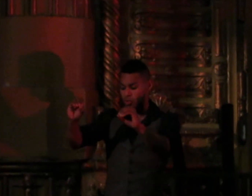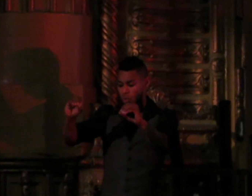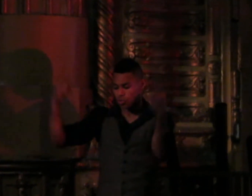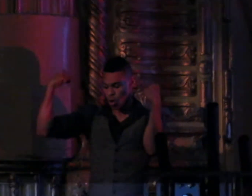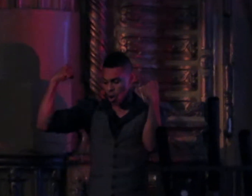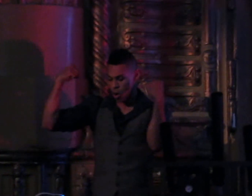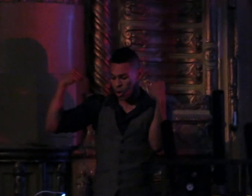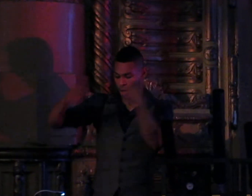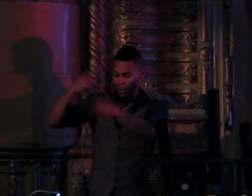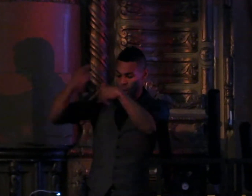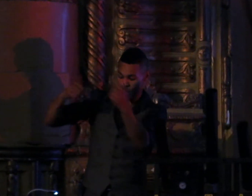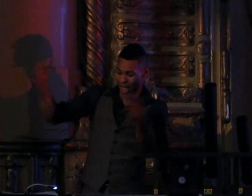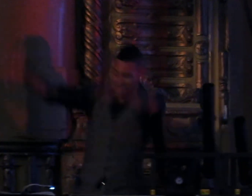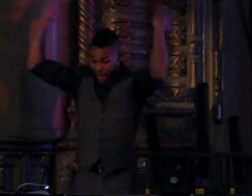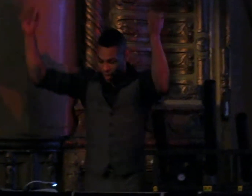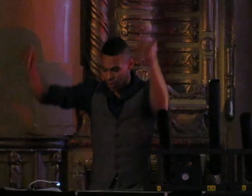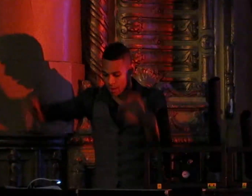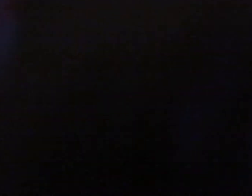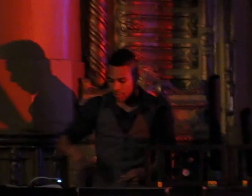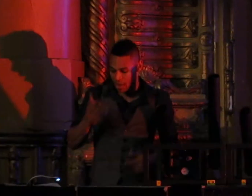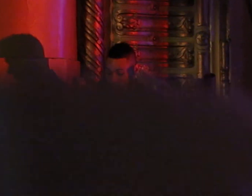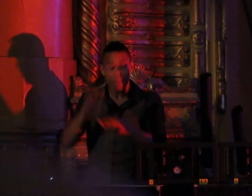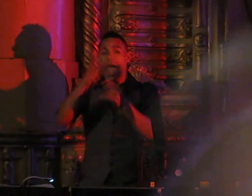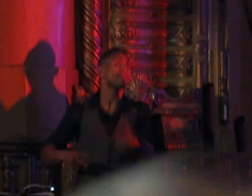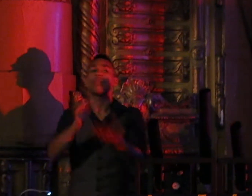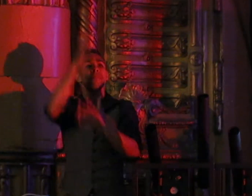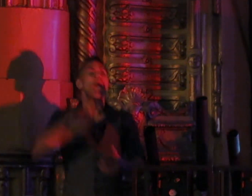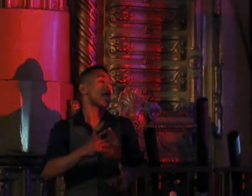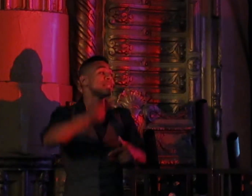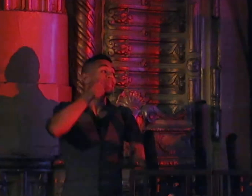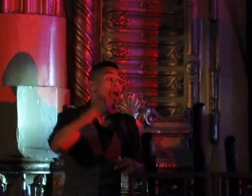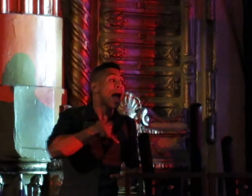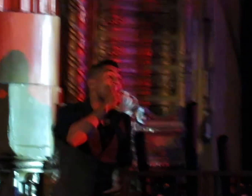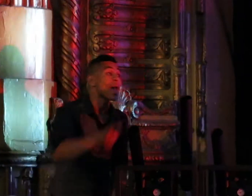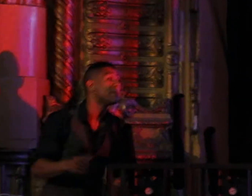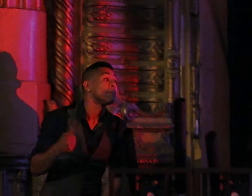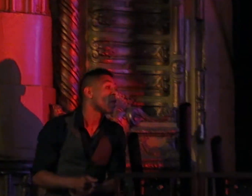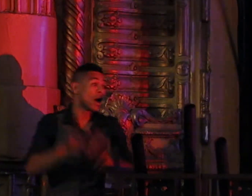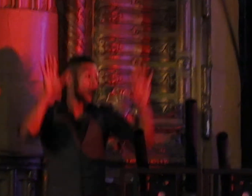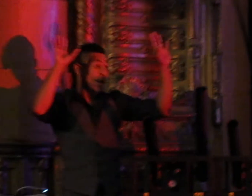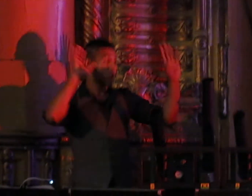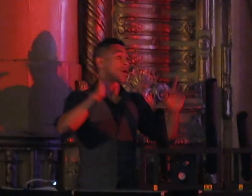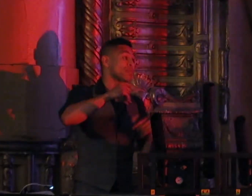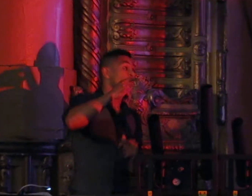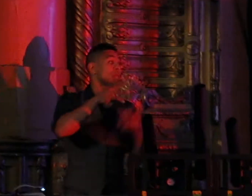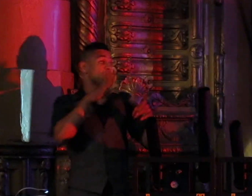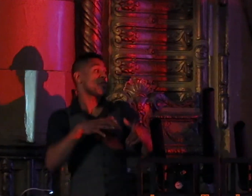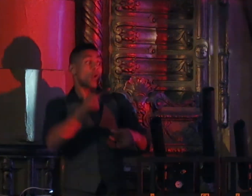Yeah, so strong enough to die. Baby, how can you stay? Say I had to fall But only with no